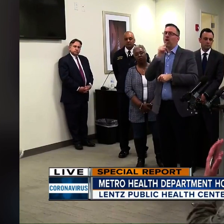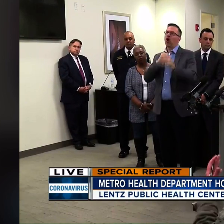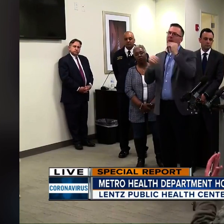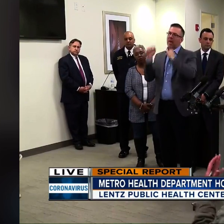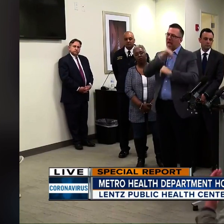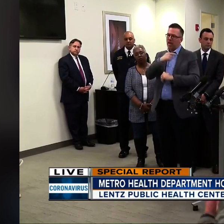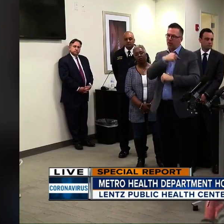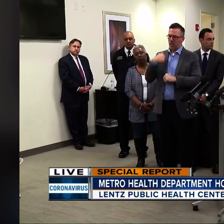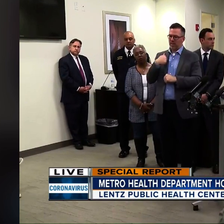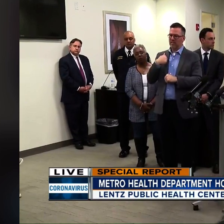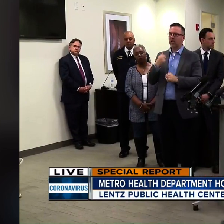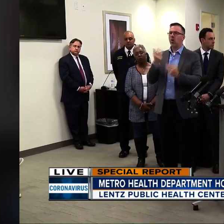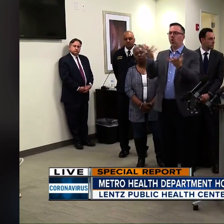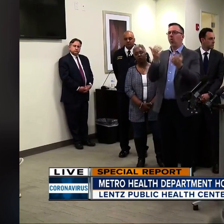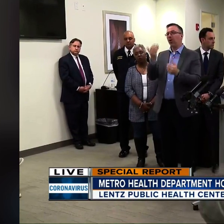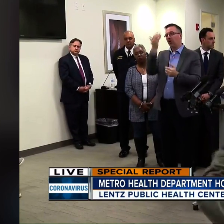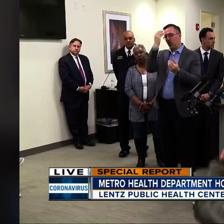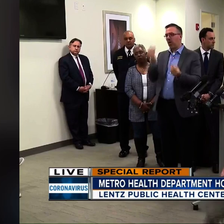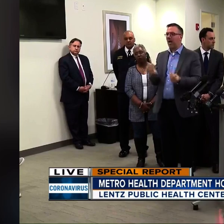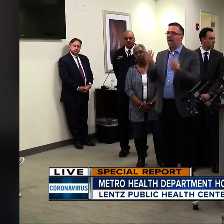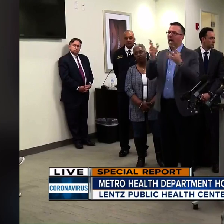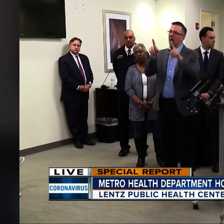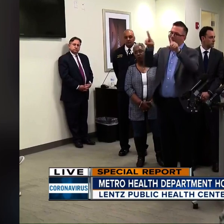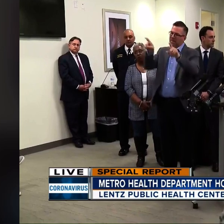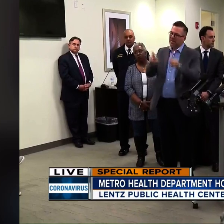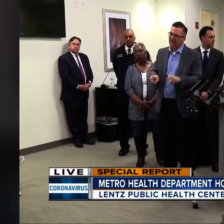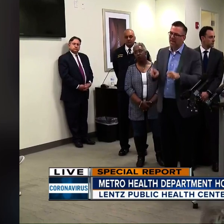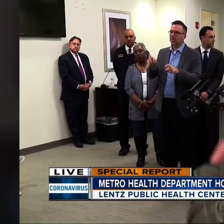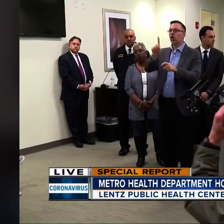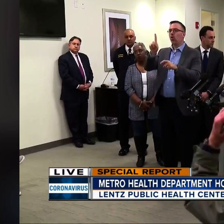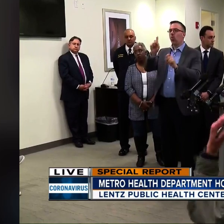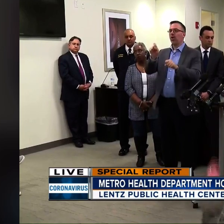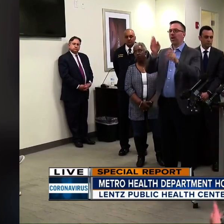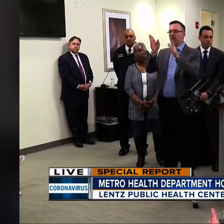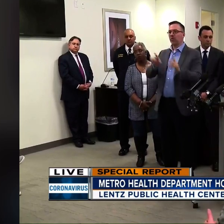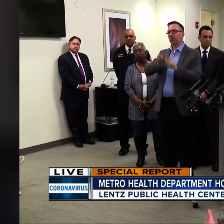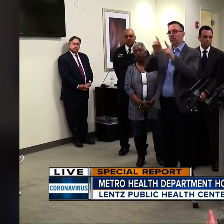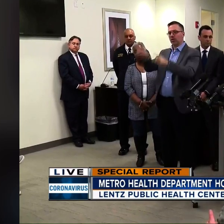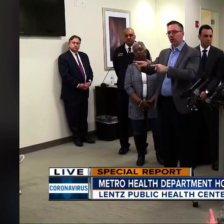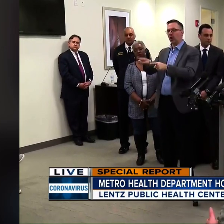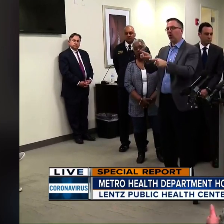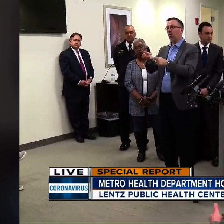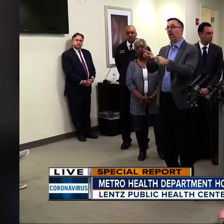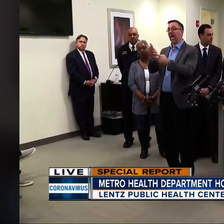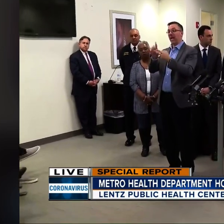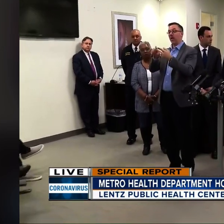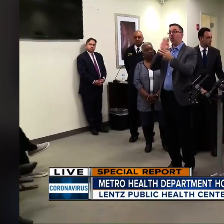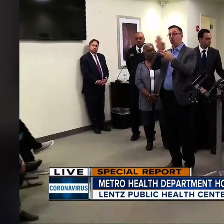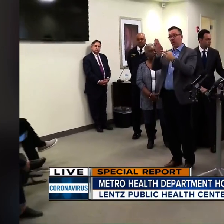want to know how many tests you have, where can you go to get one, and are they going to be free?